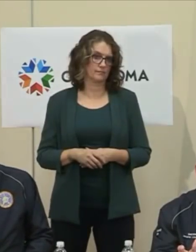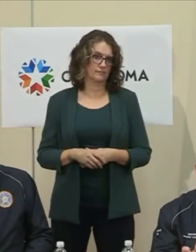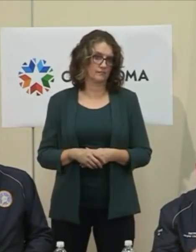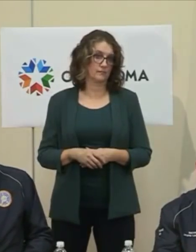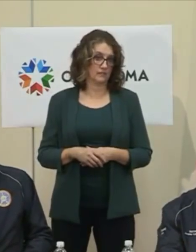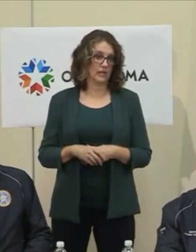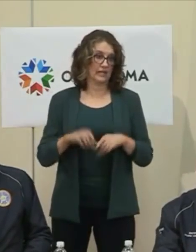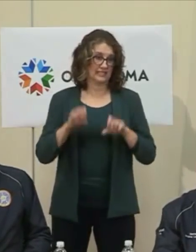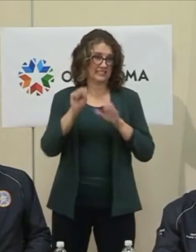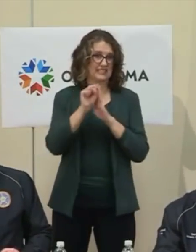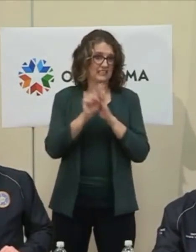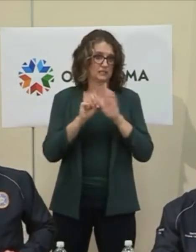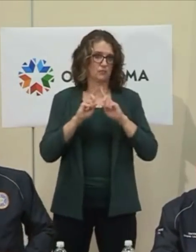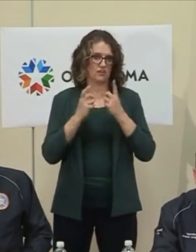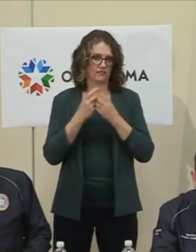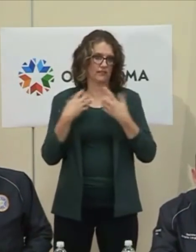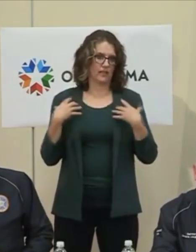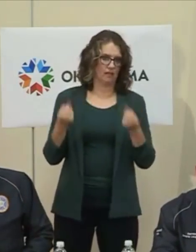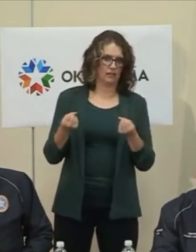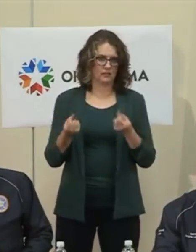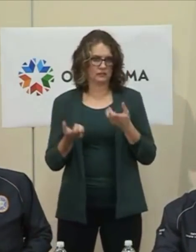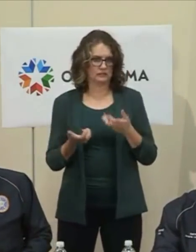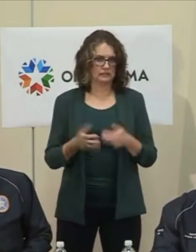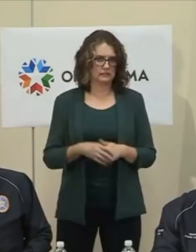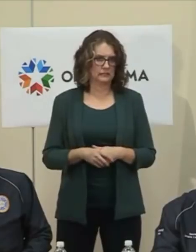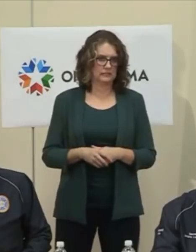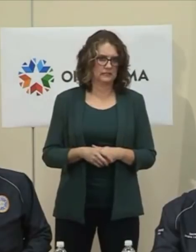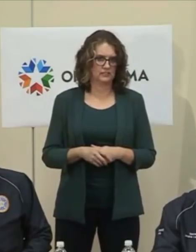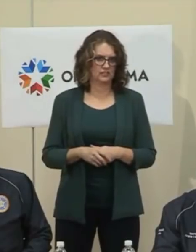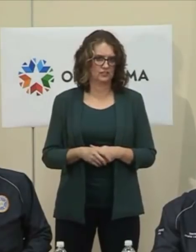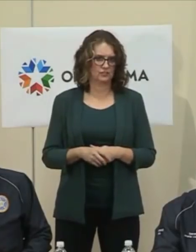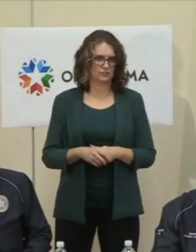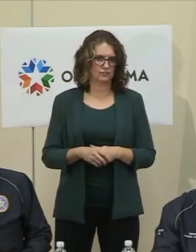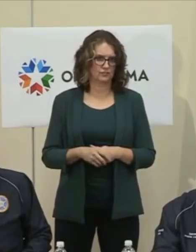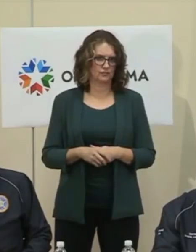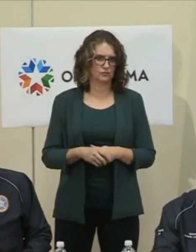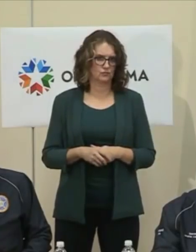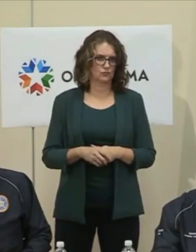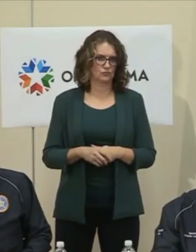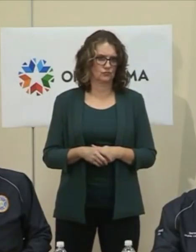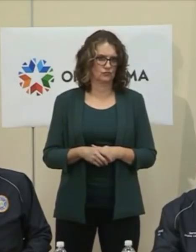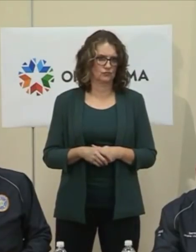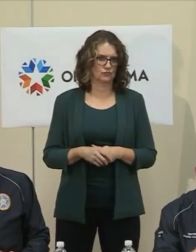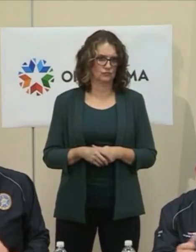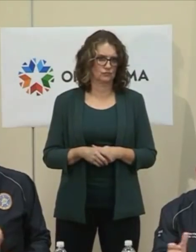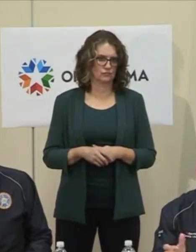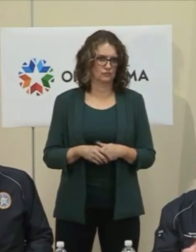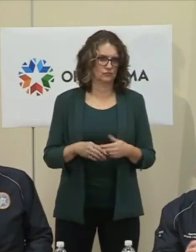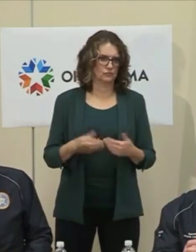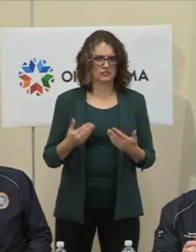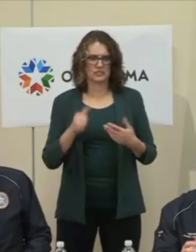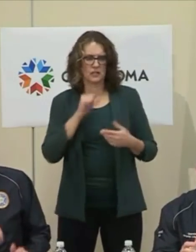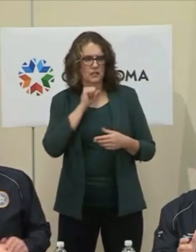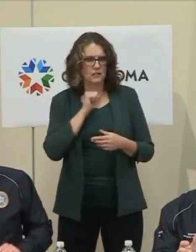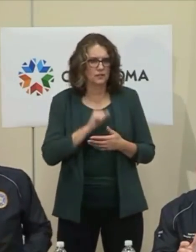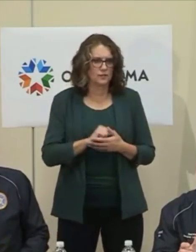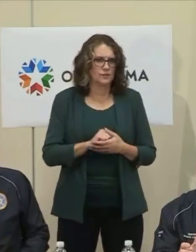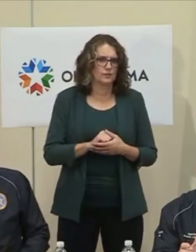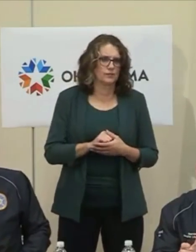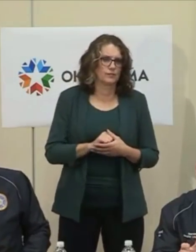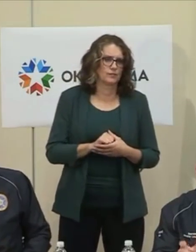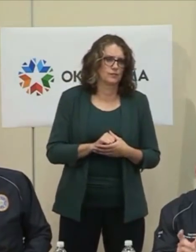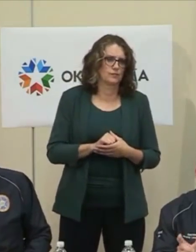obviously in uncharted territory, unprecedented time of emergent response. And so we've actually flexed up the number of